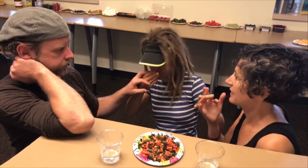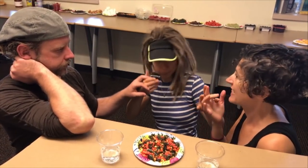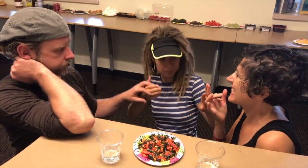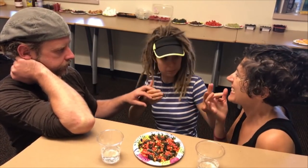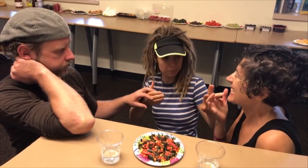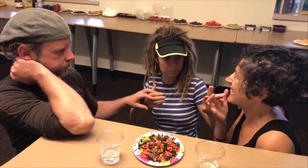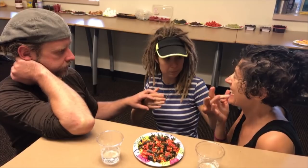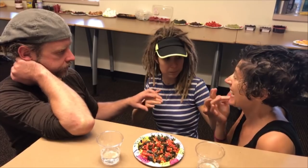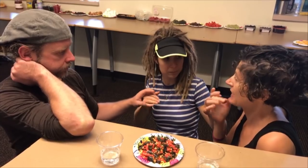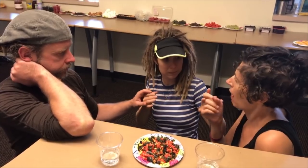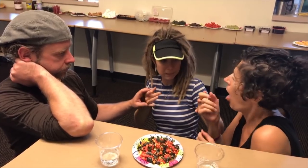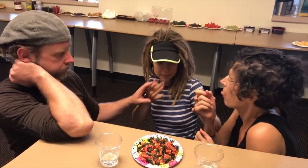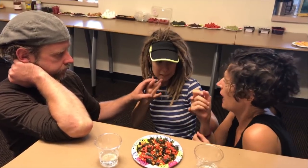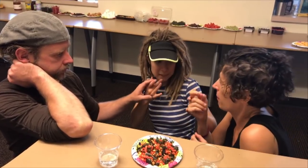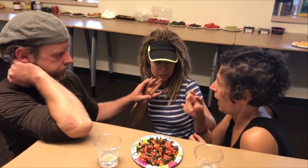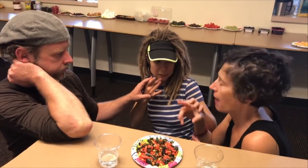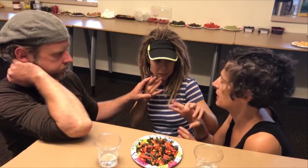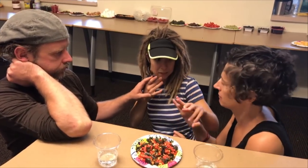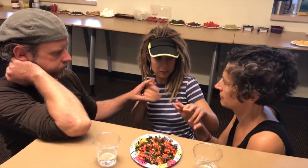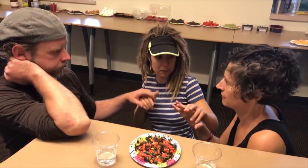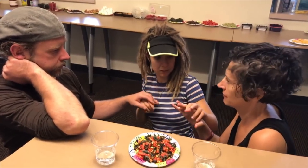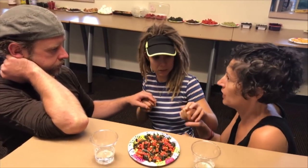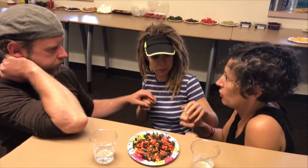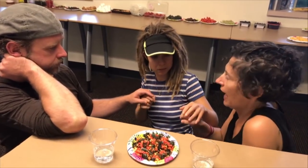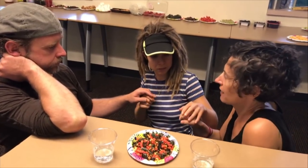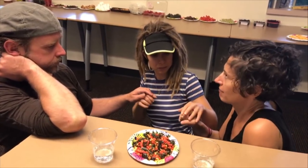artist